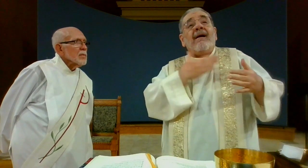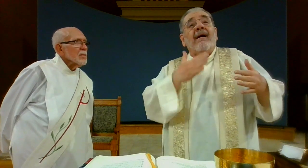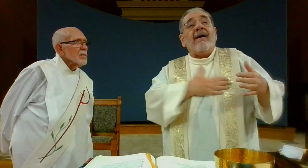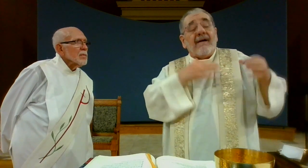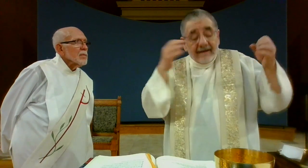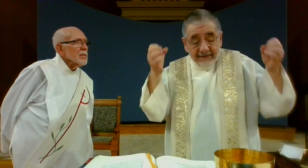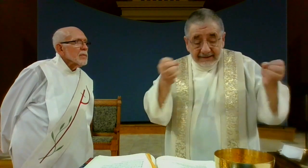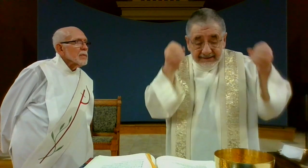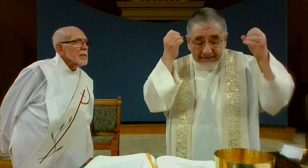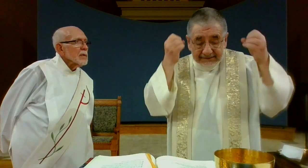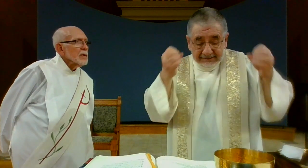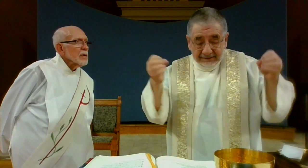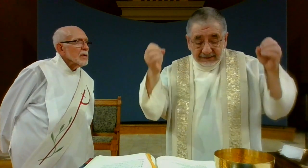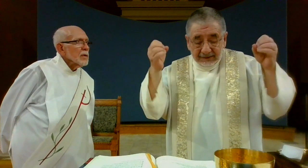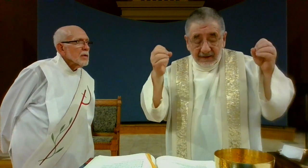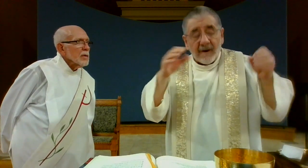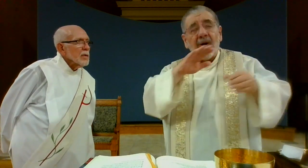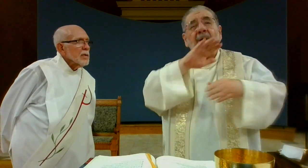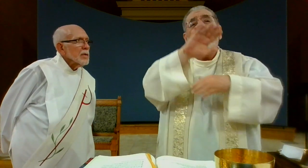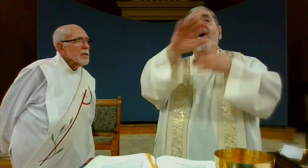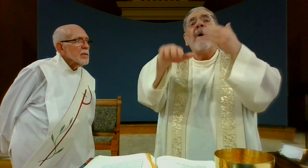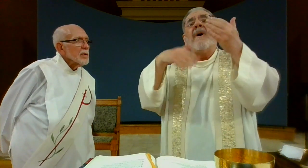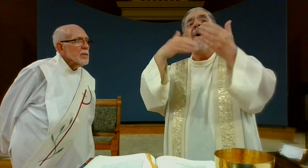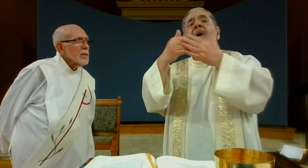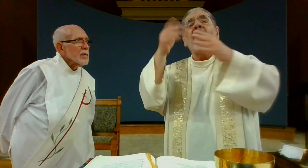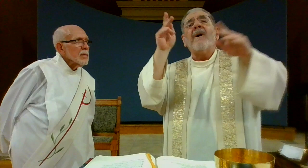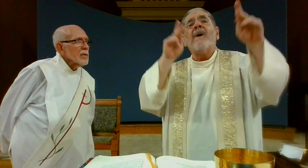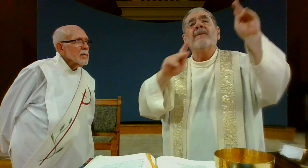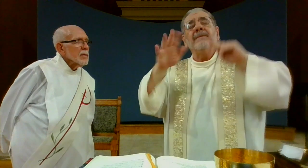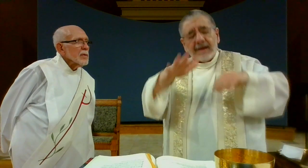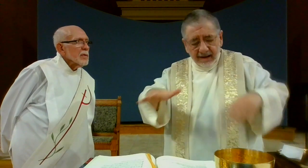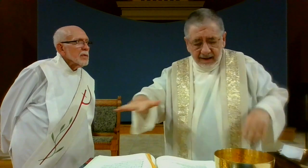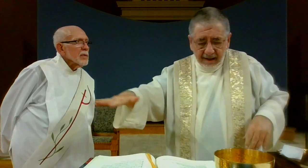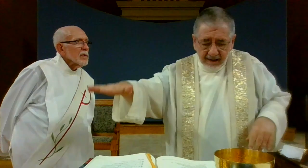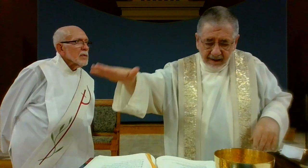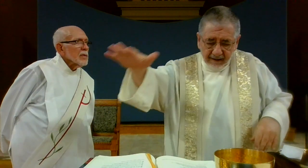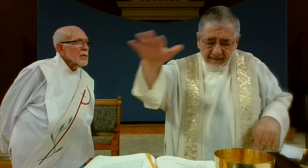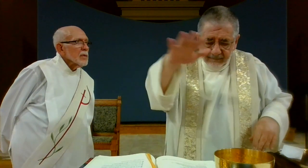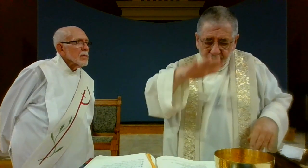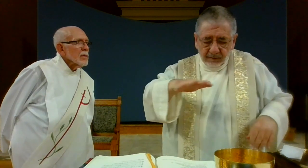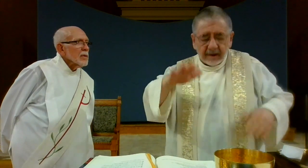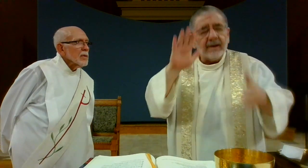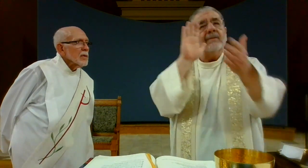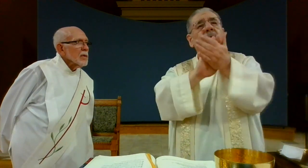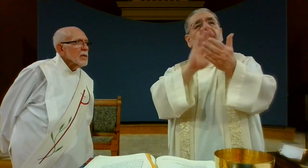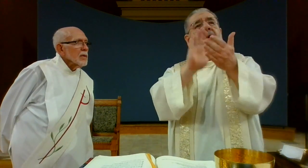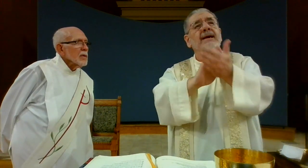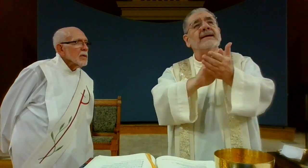overcome with paschal joy, every land, every people, exults